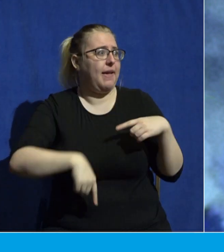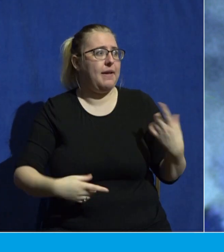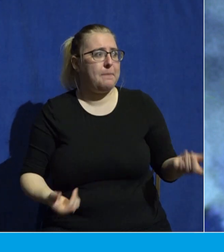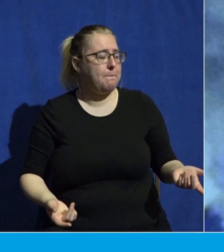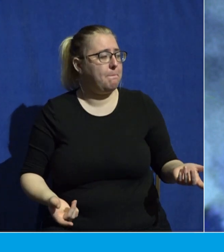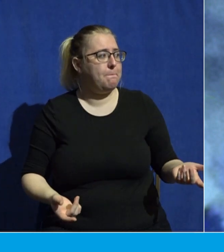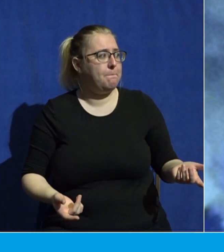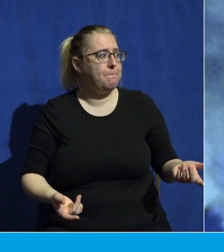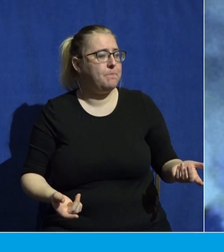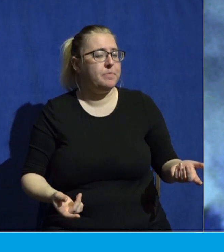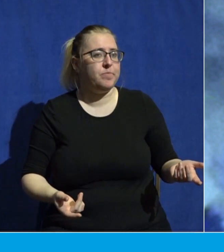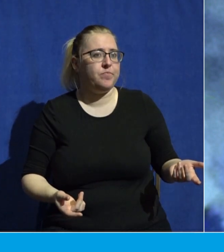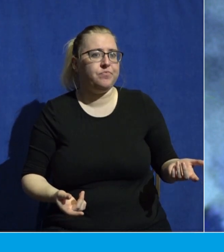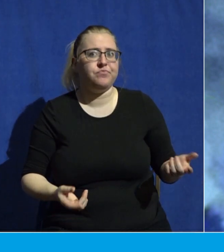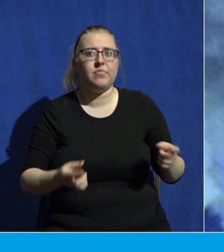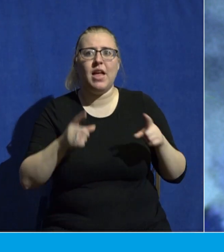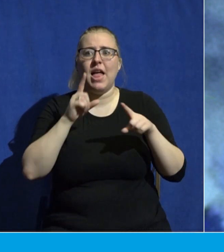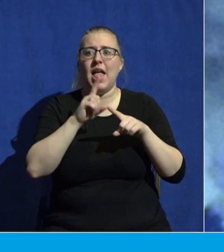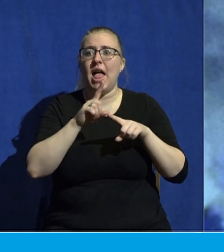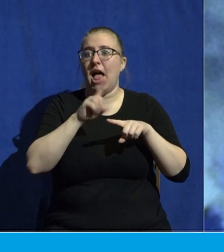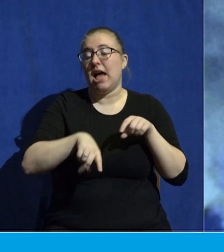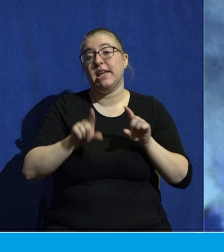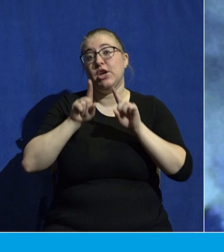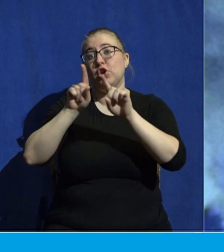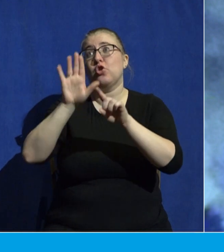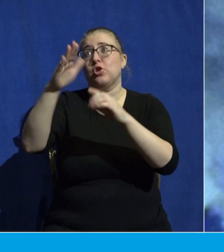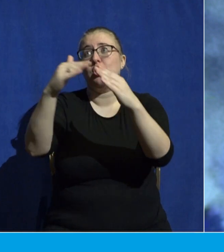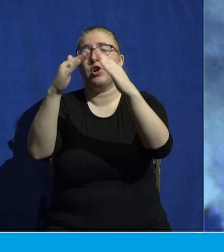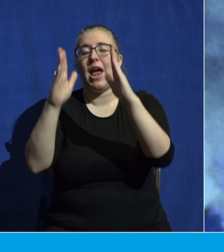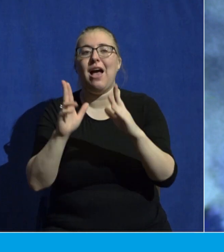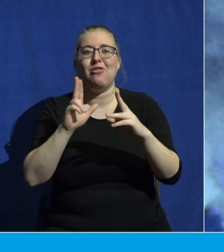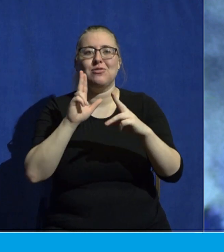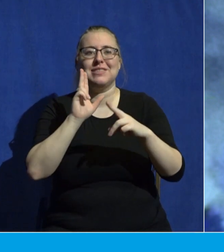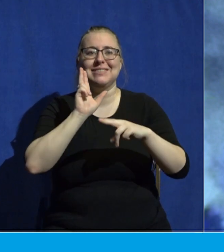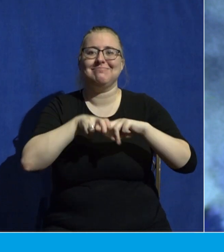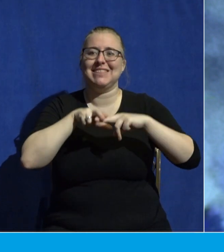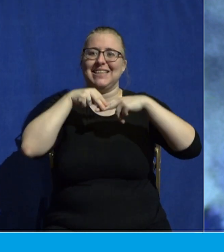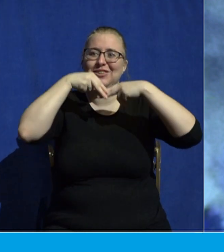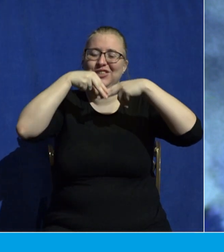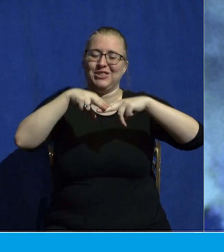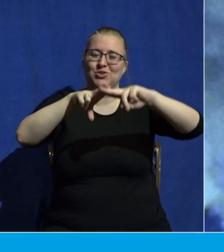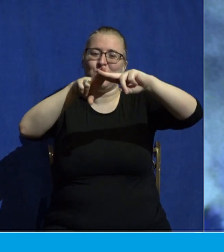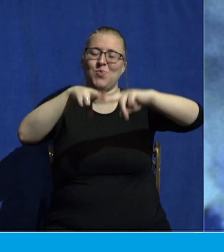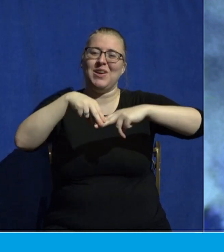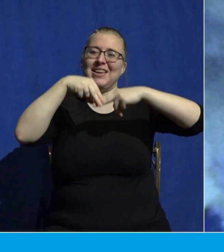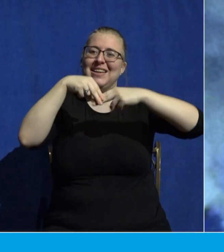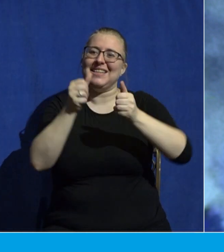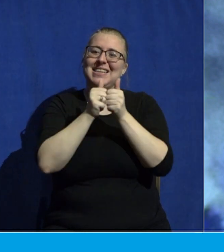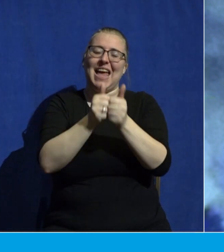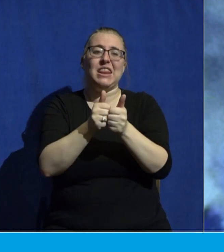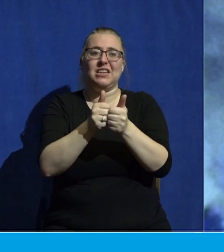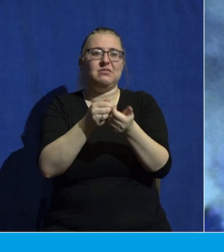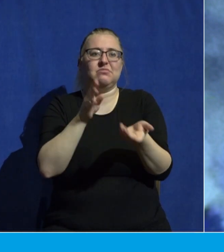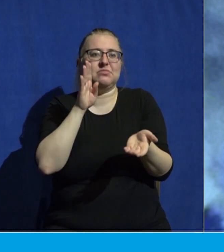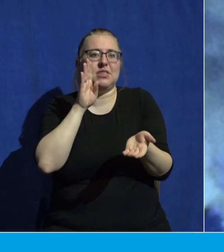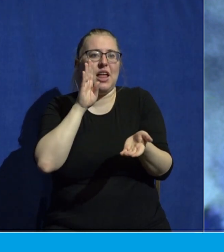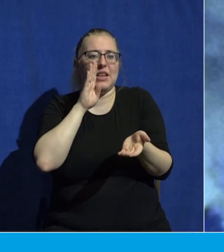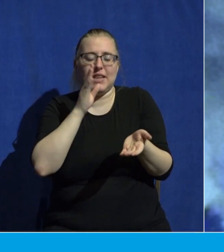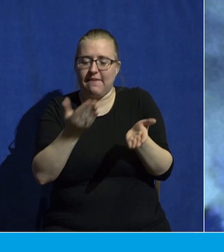I will never be able to go to her house and swing on her front porch and just spend time with her, not in this life, never again. And as I grieved